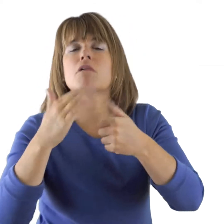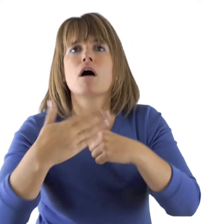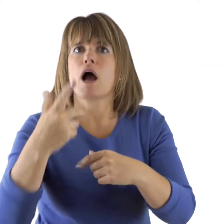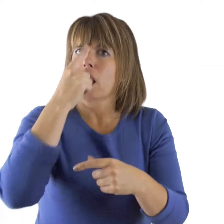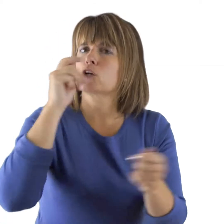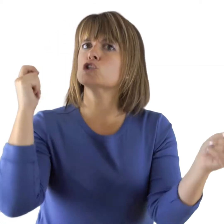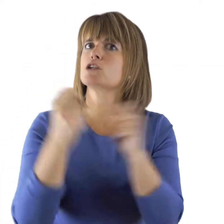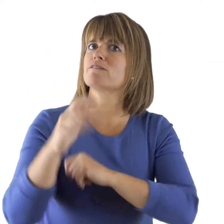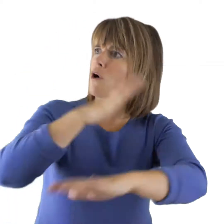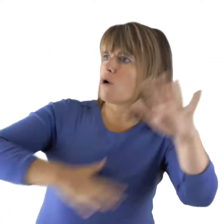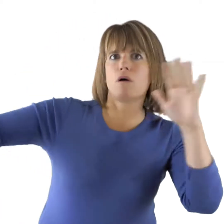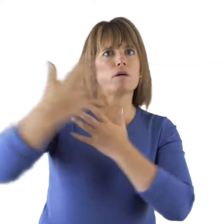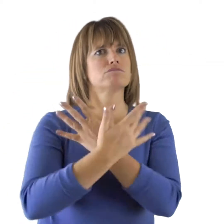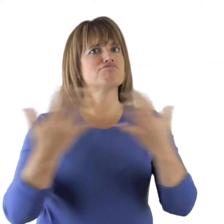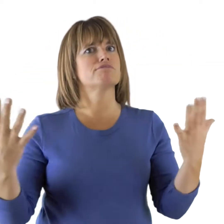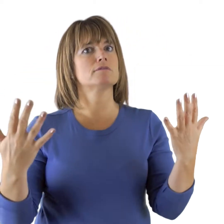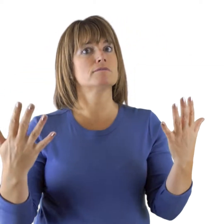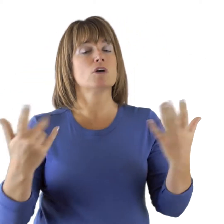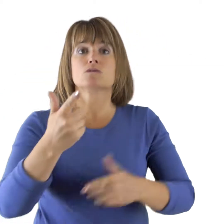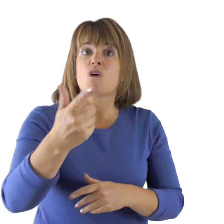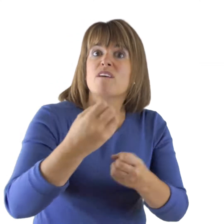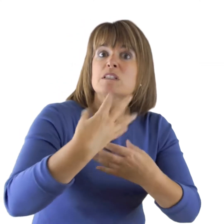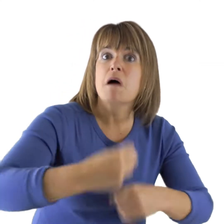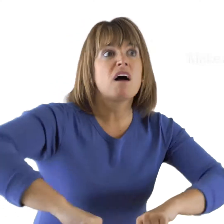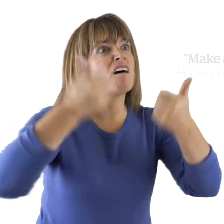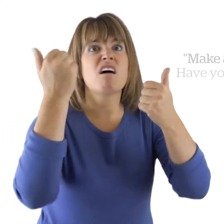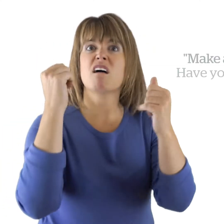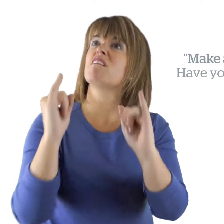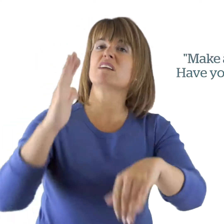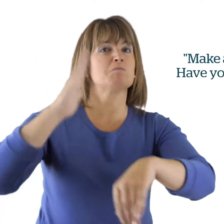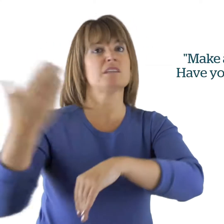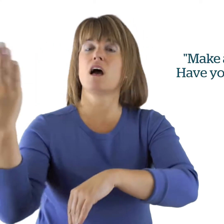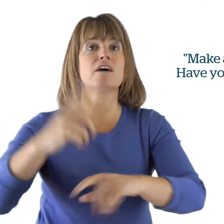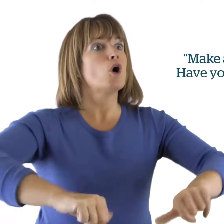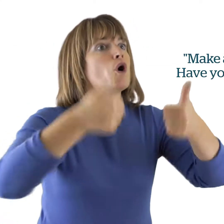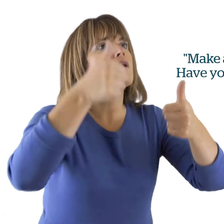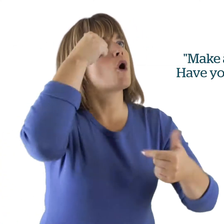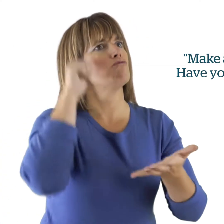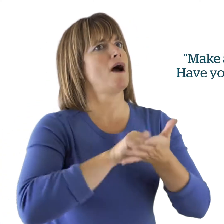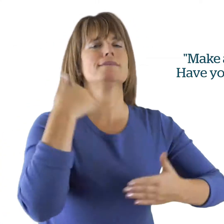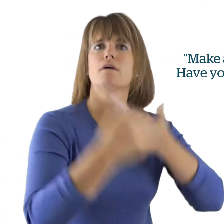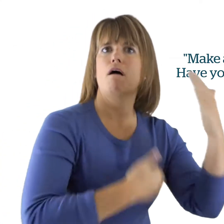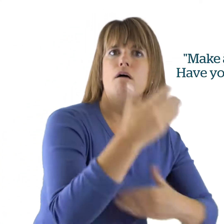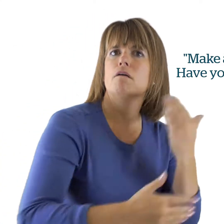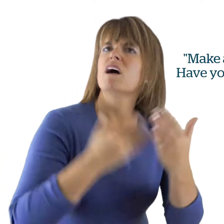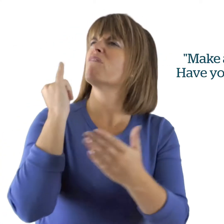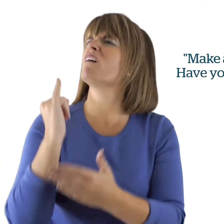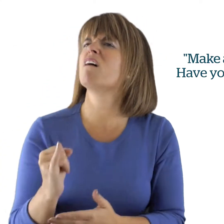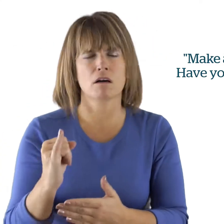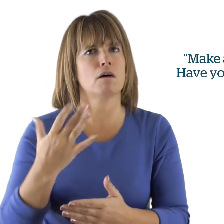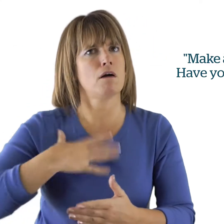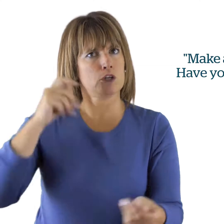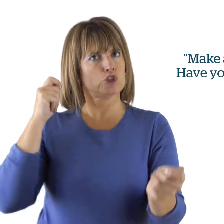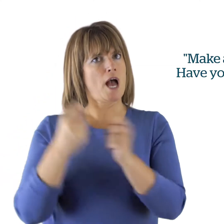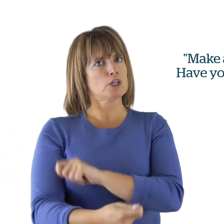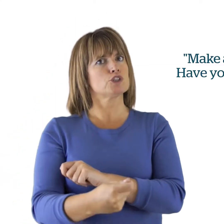to the lives of many. So, whether your feedback is positive or negative, help us to be the